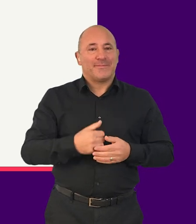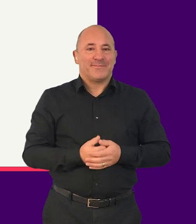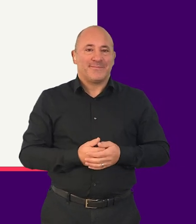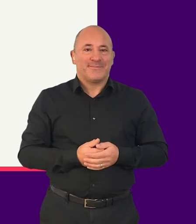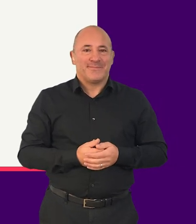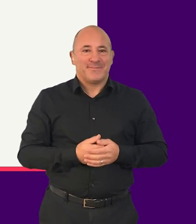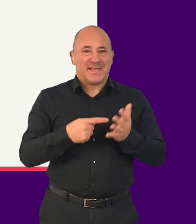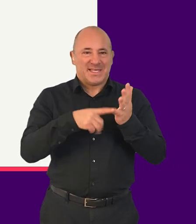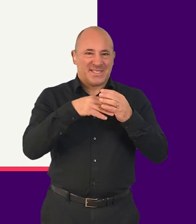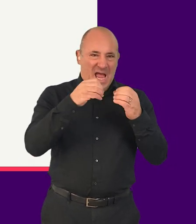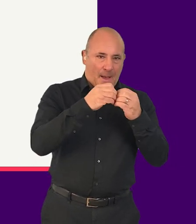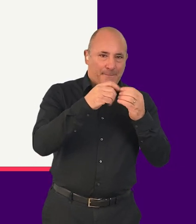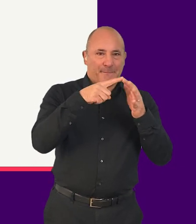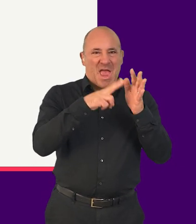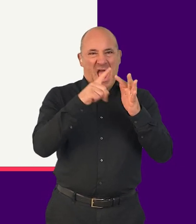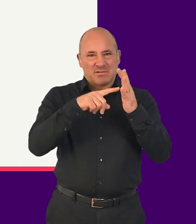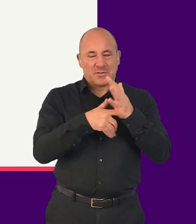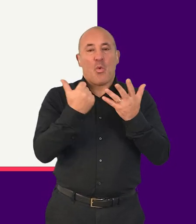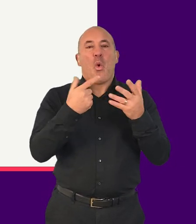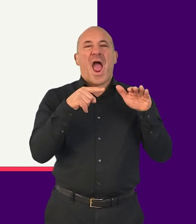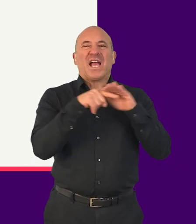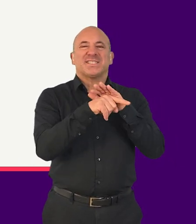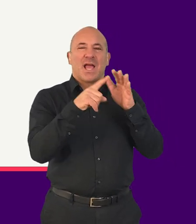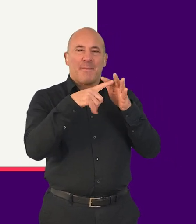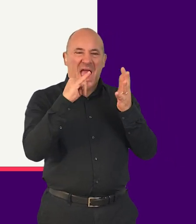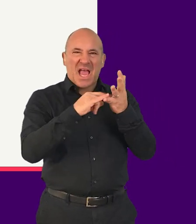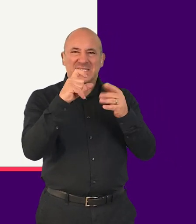Tab, enter or escape close to the dropdown again.